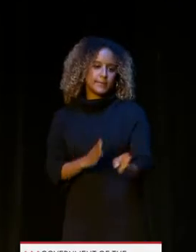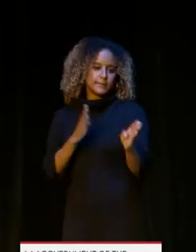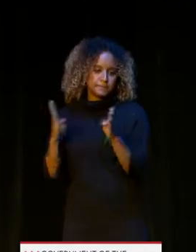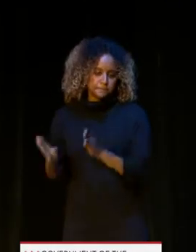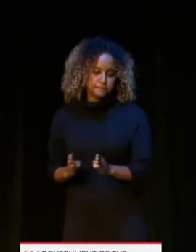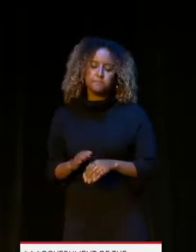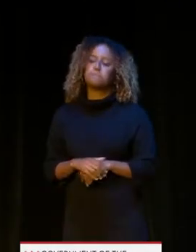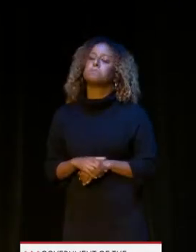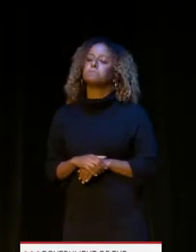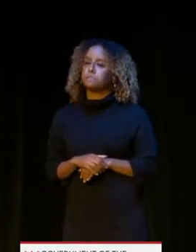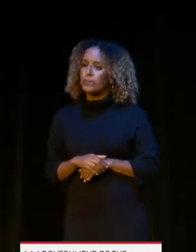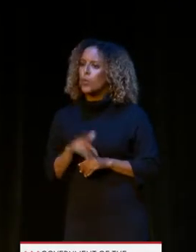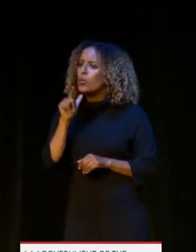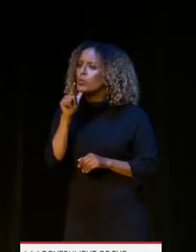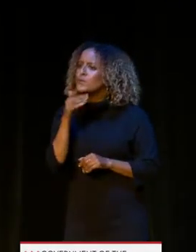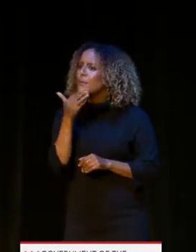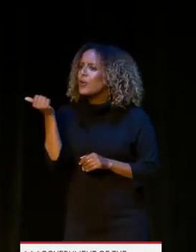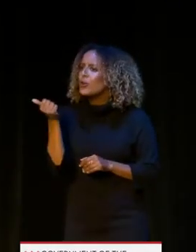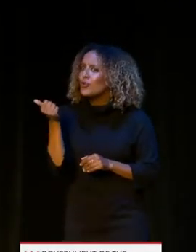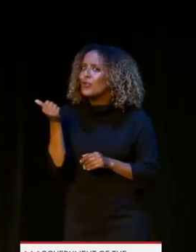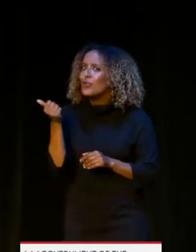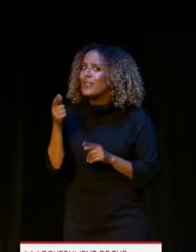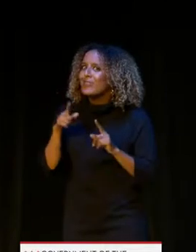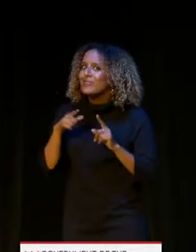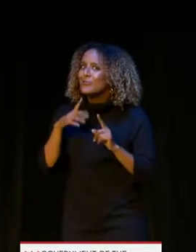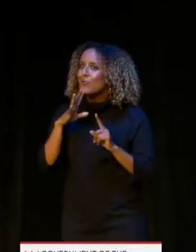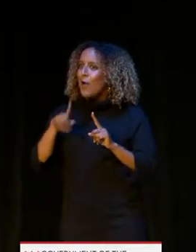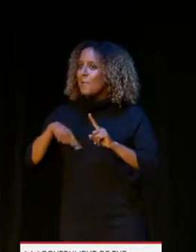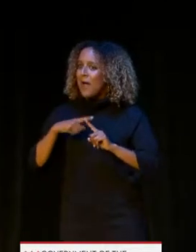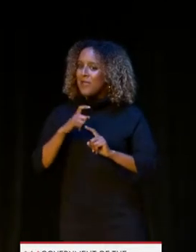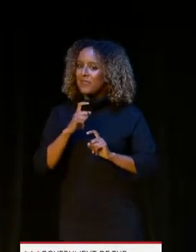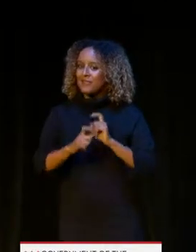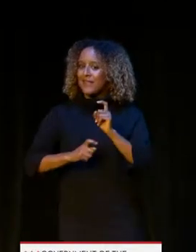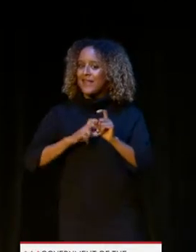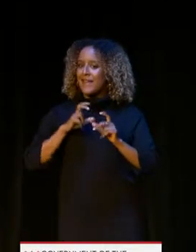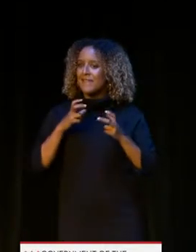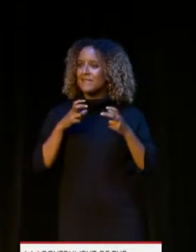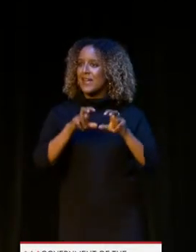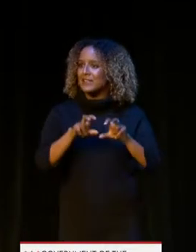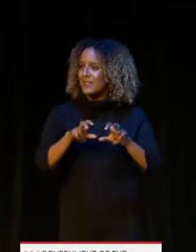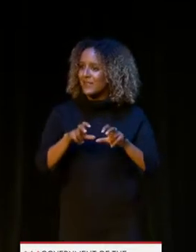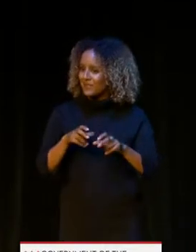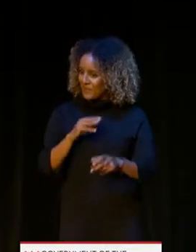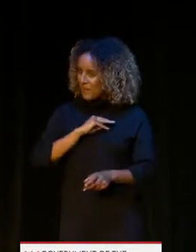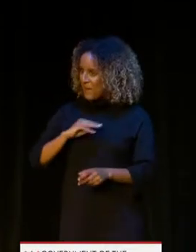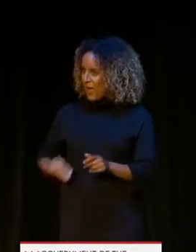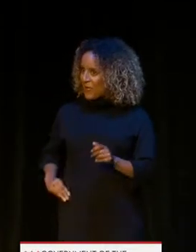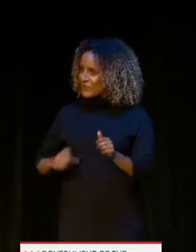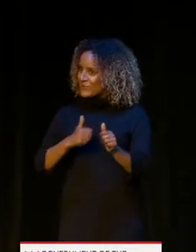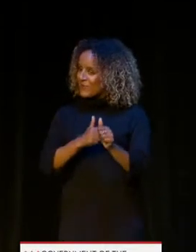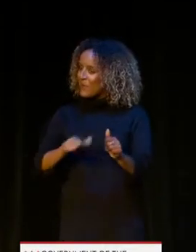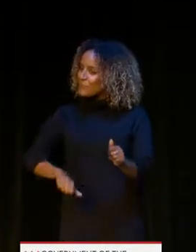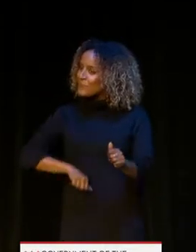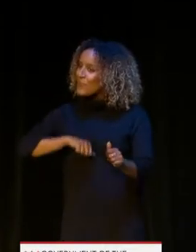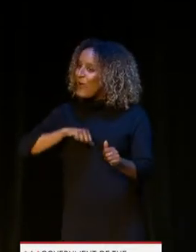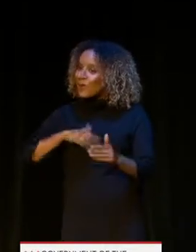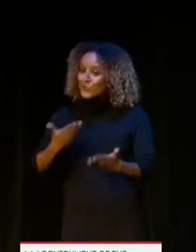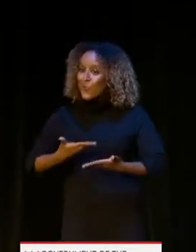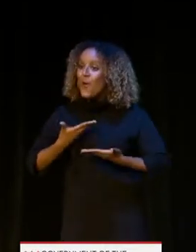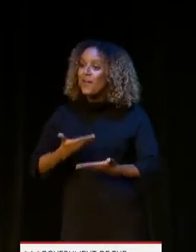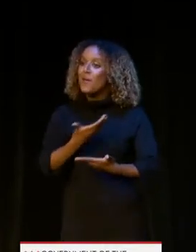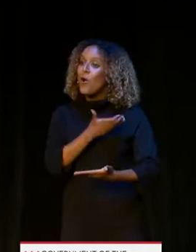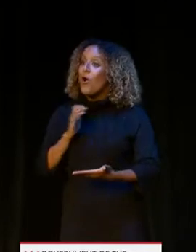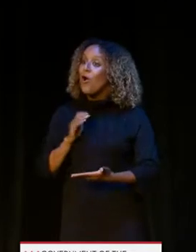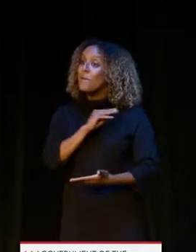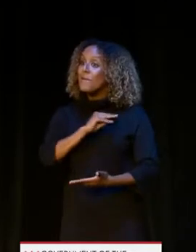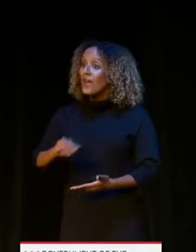And so who is better to tell you about these investments than the mayor herself? I am proud to welcome